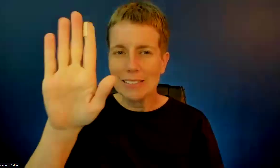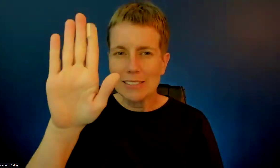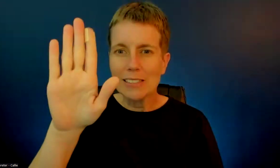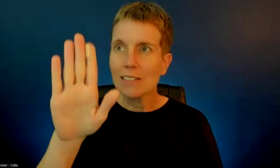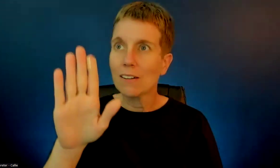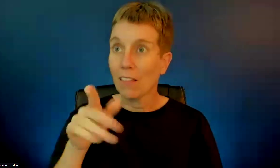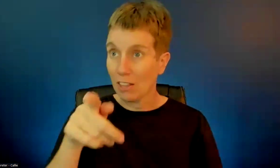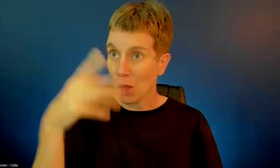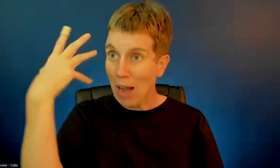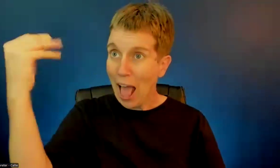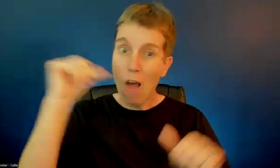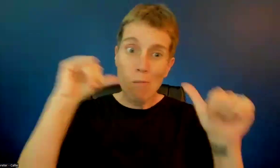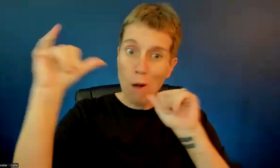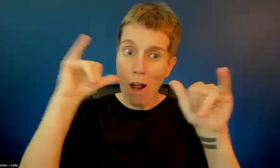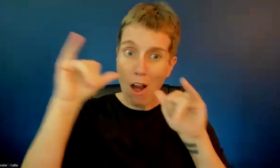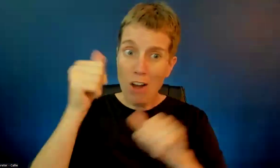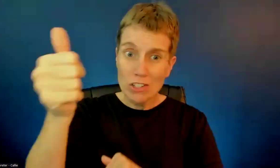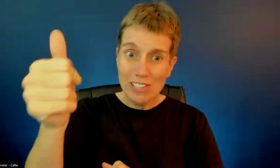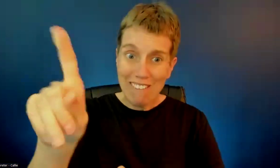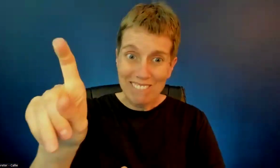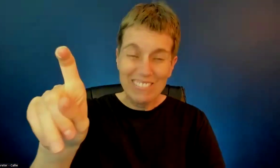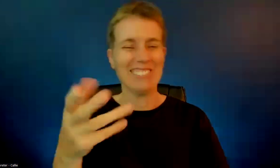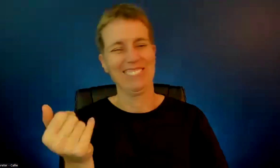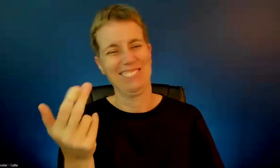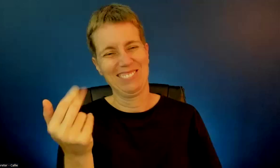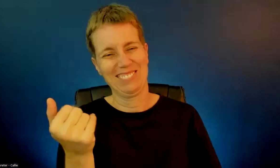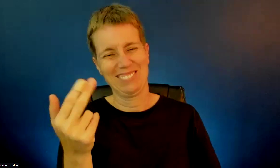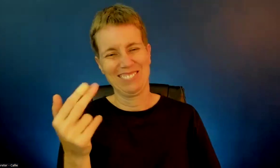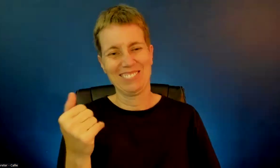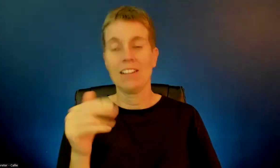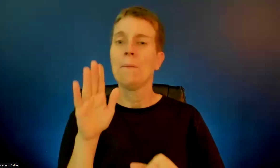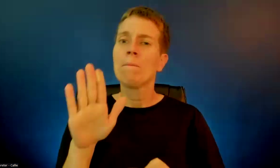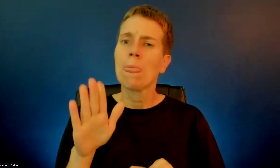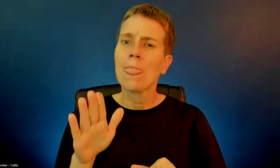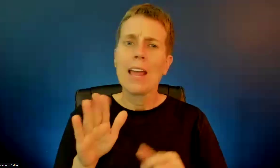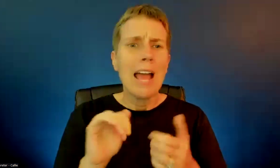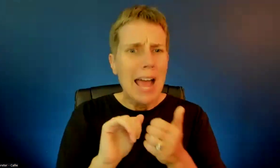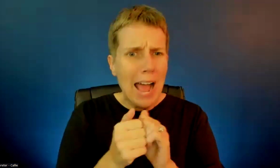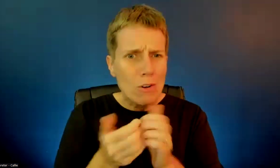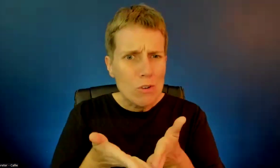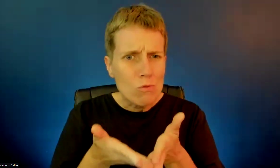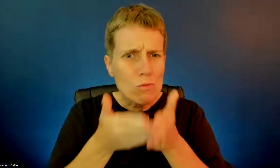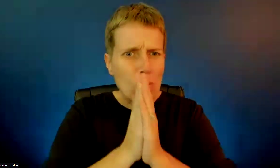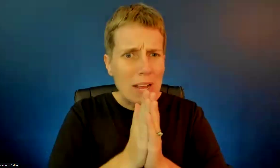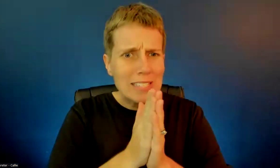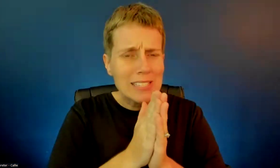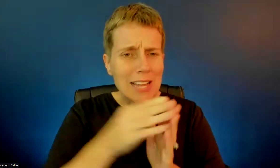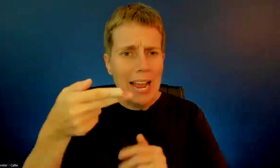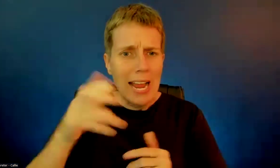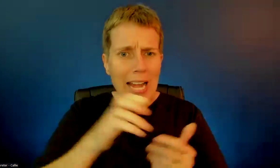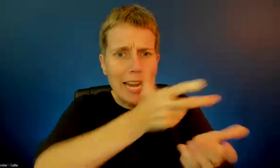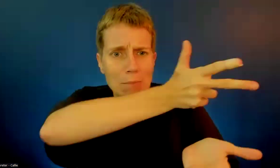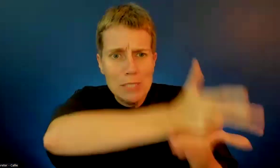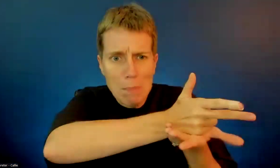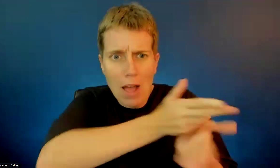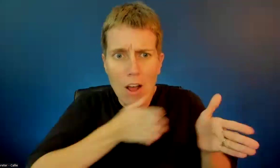a bar hopping again? Yeah. How do I, how does one request a spot on the street? There is